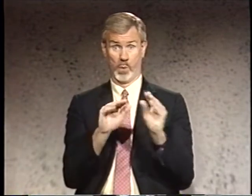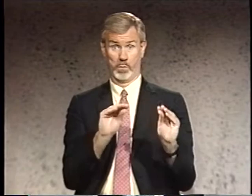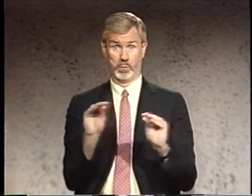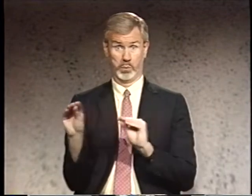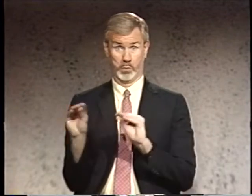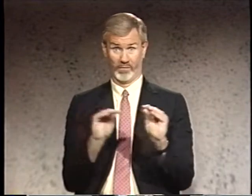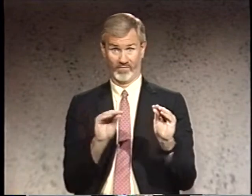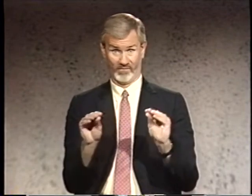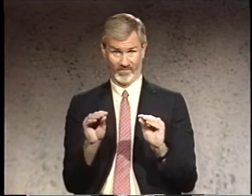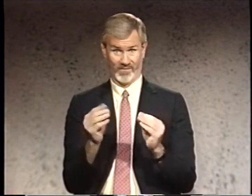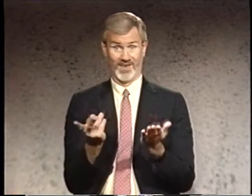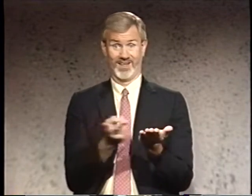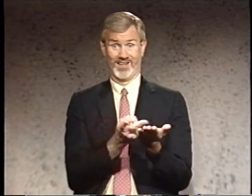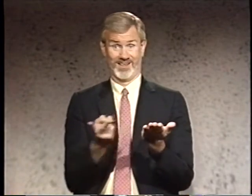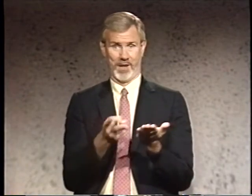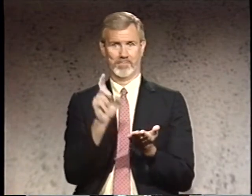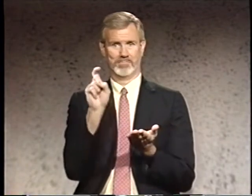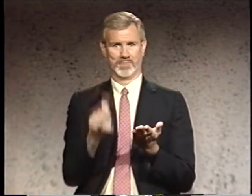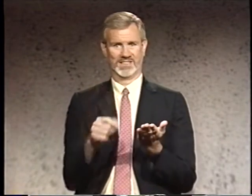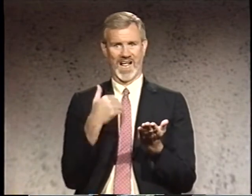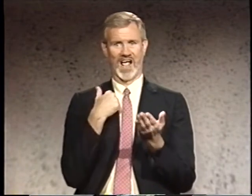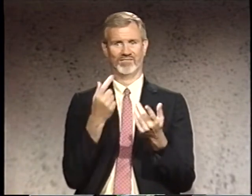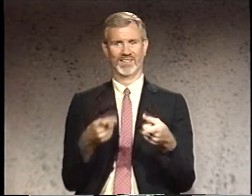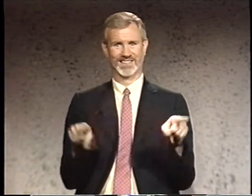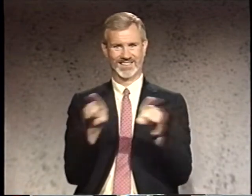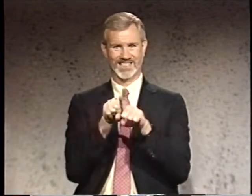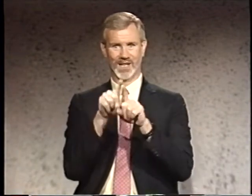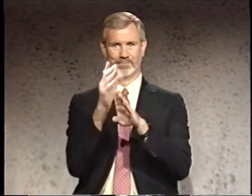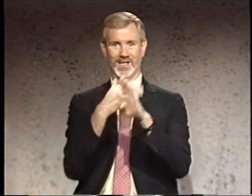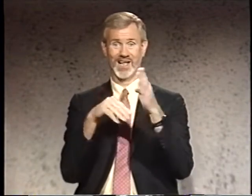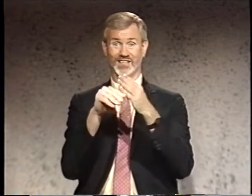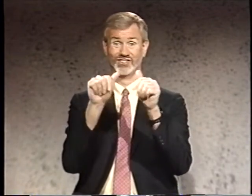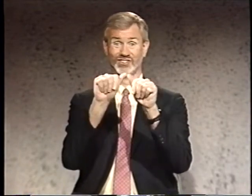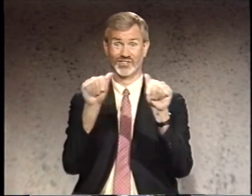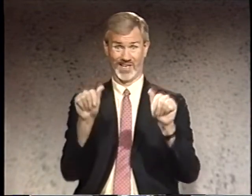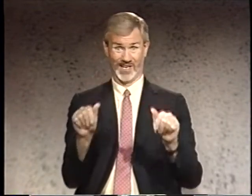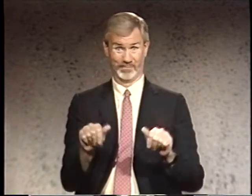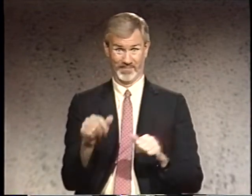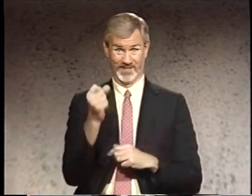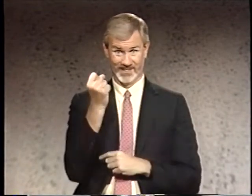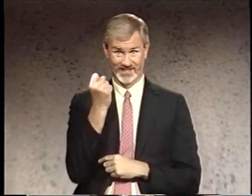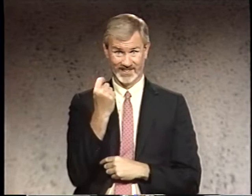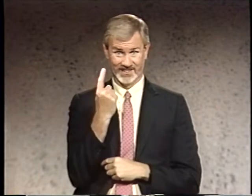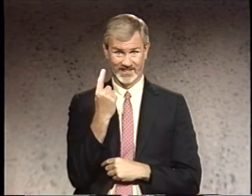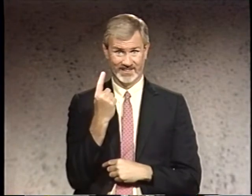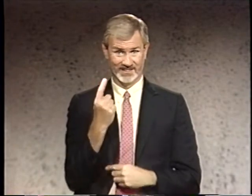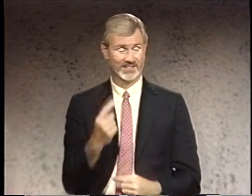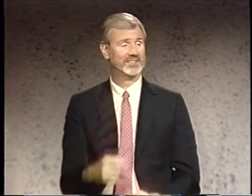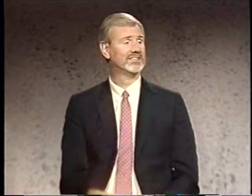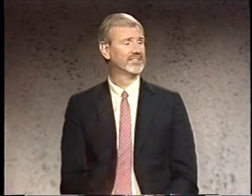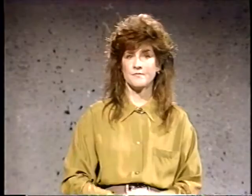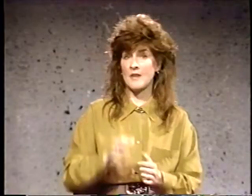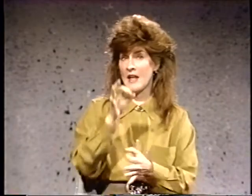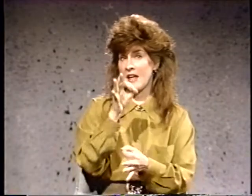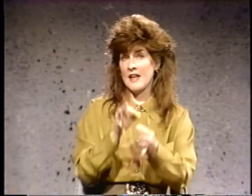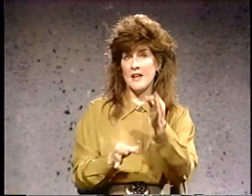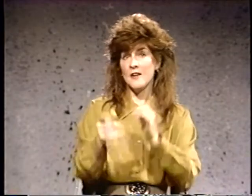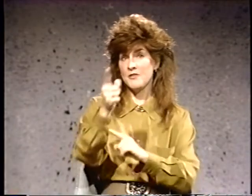hands move, the hands must have the same hand shape. You see? If a